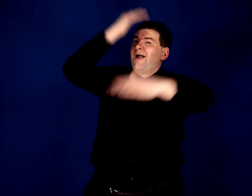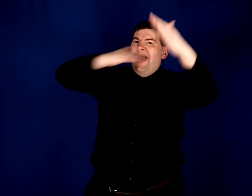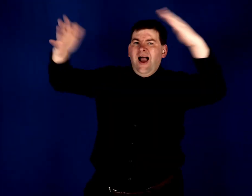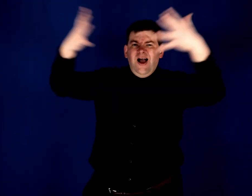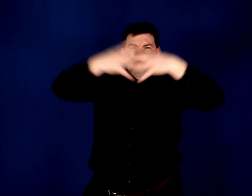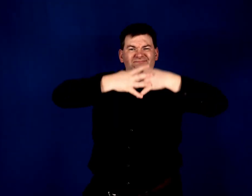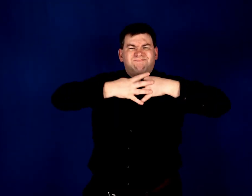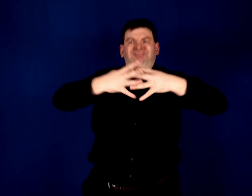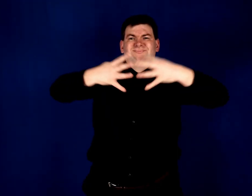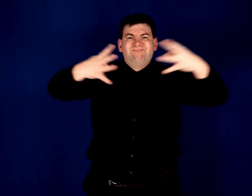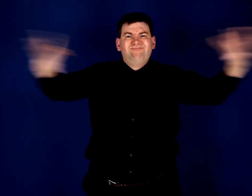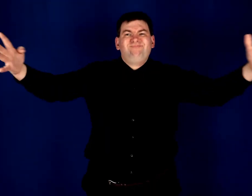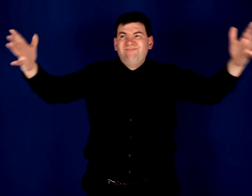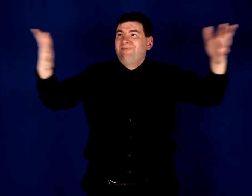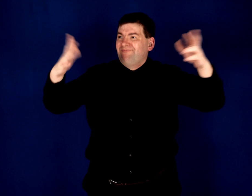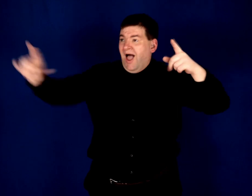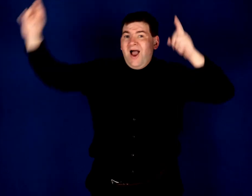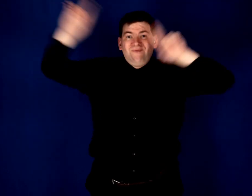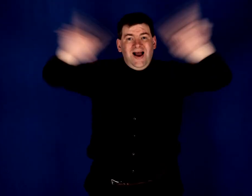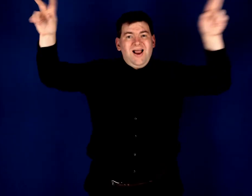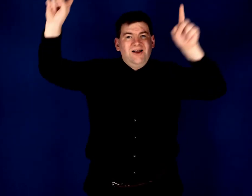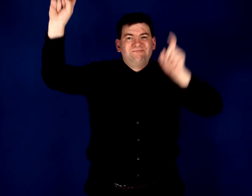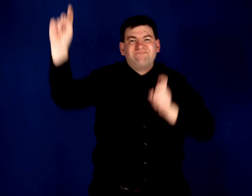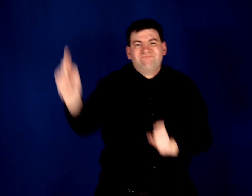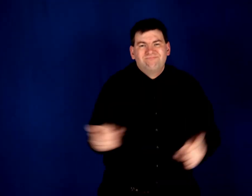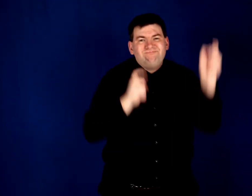Zion The Lion